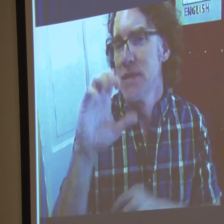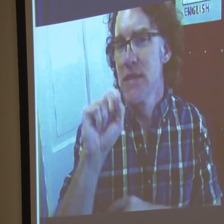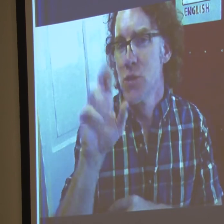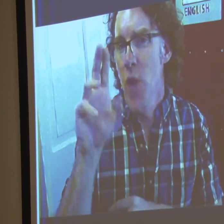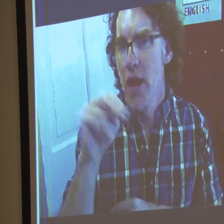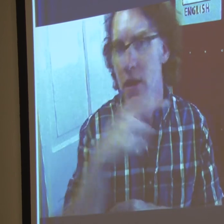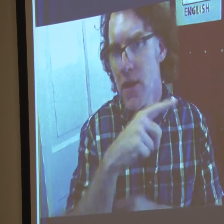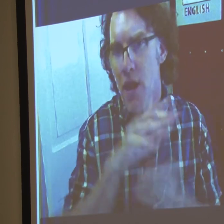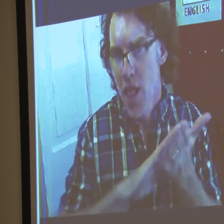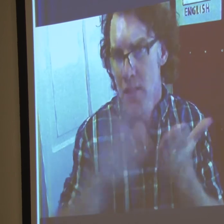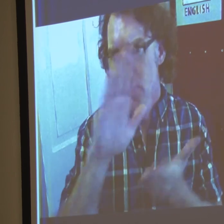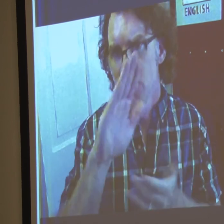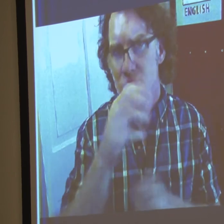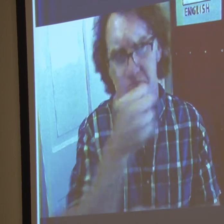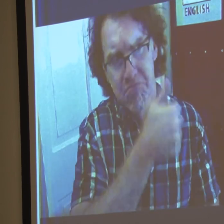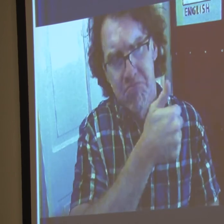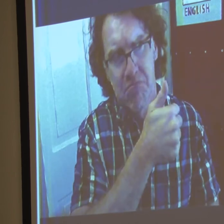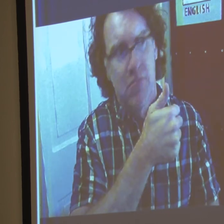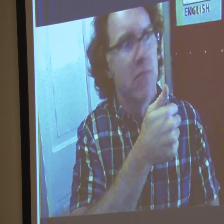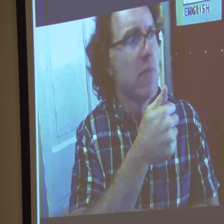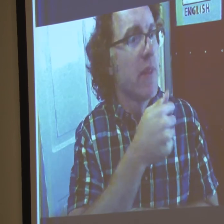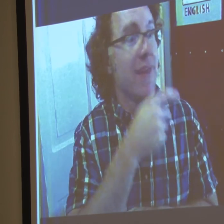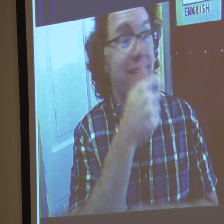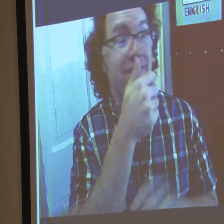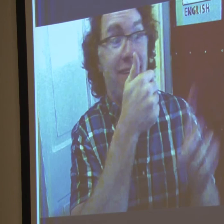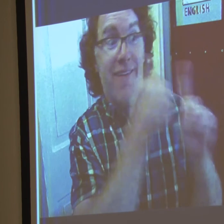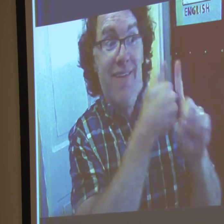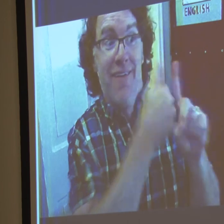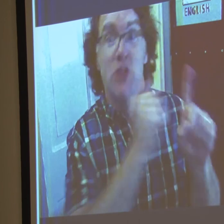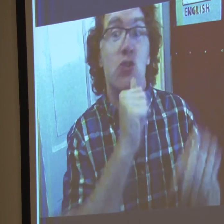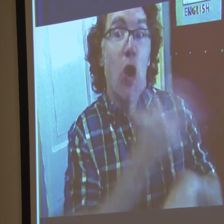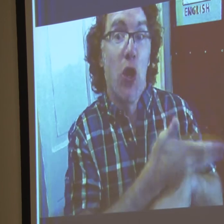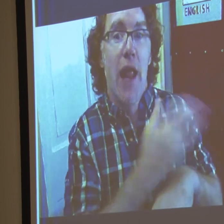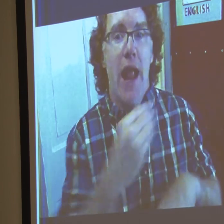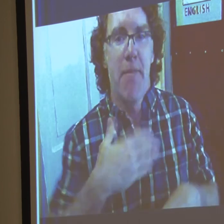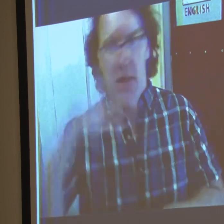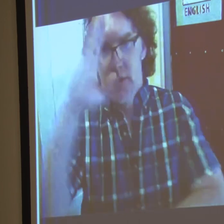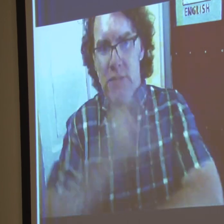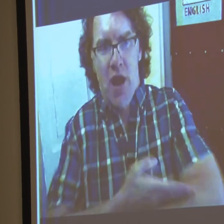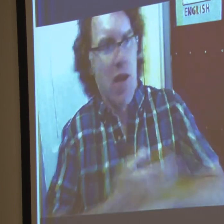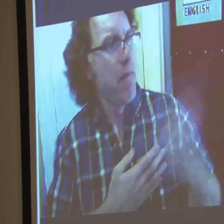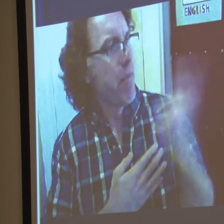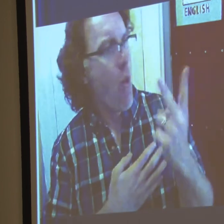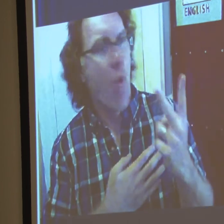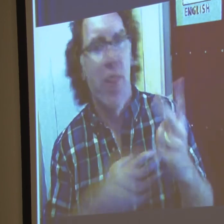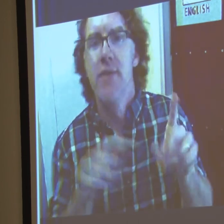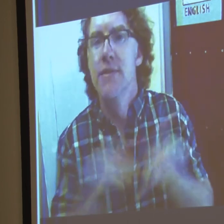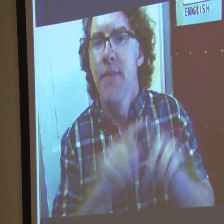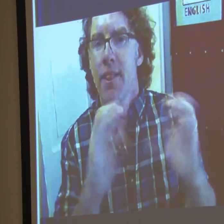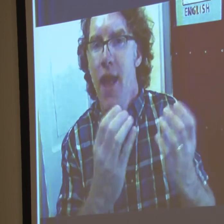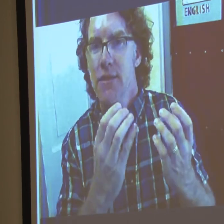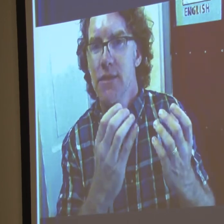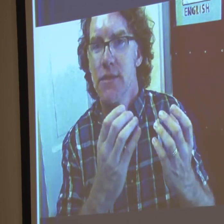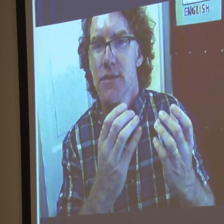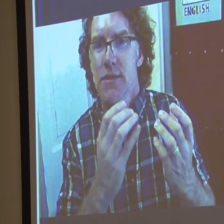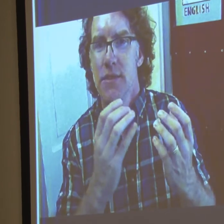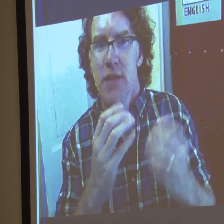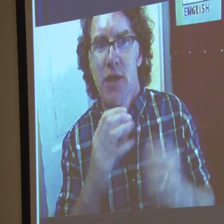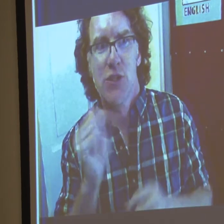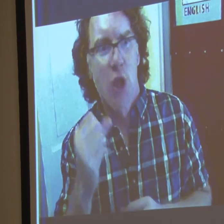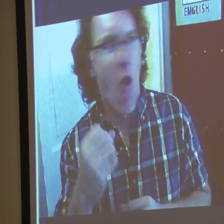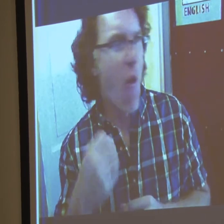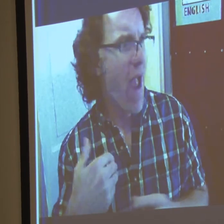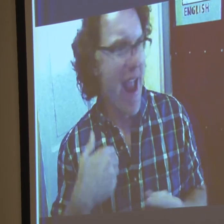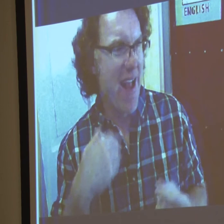hearing and they learn some sign language from college. Their daughter and my,